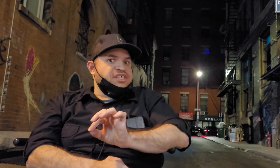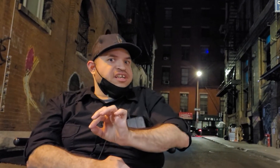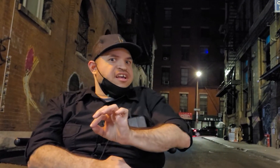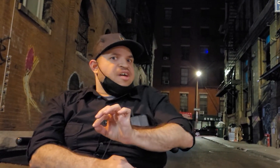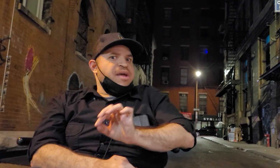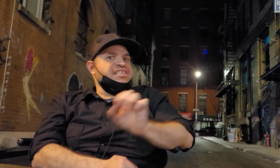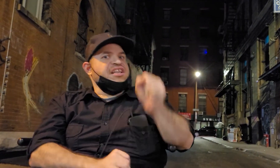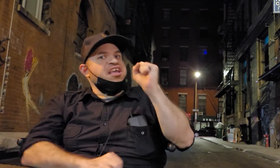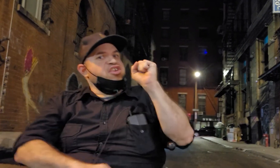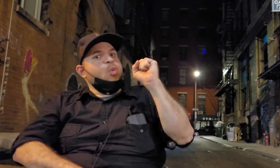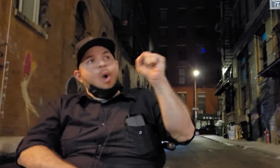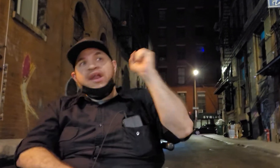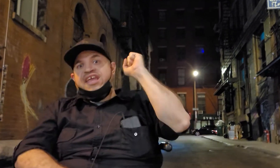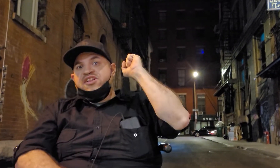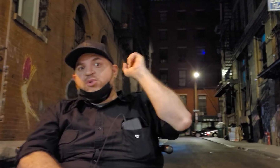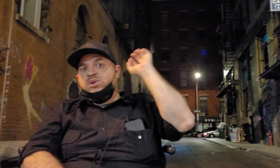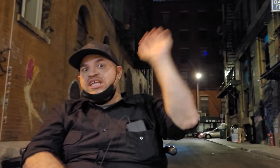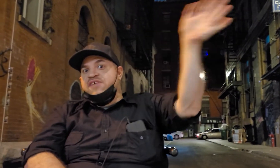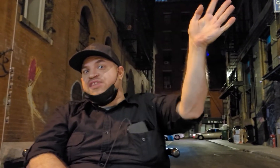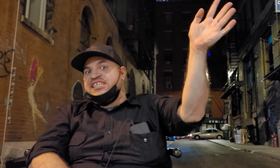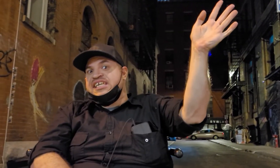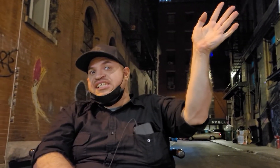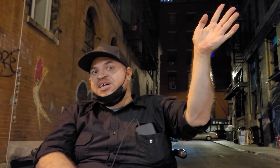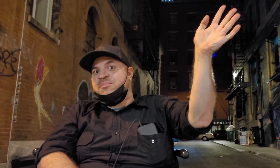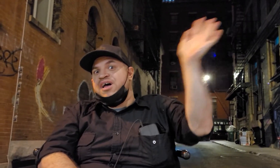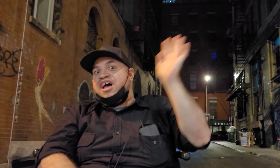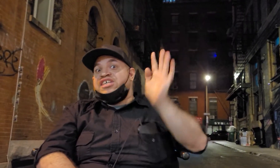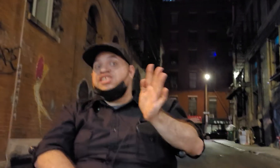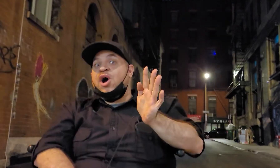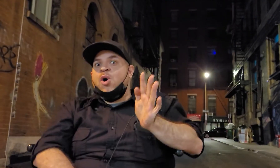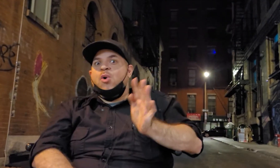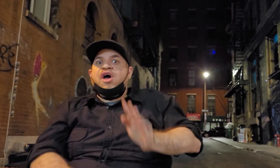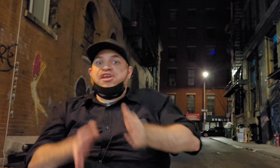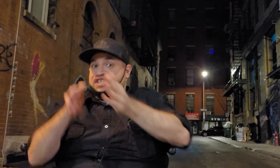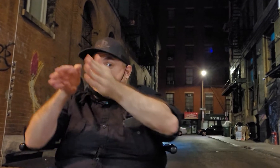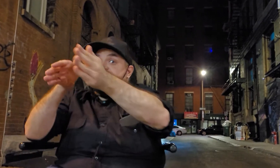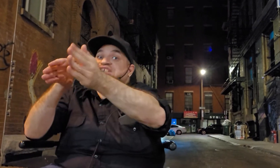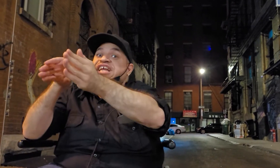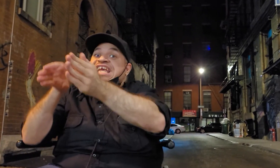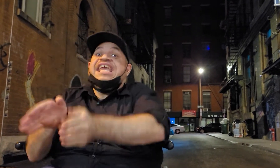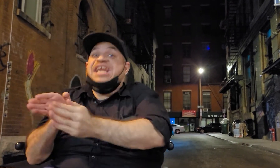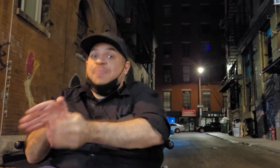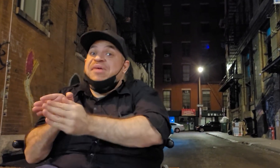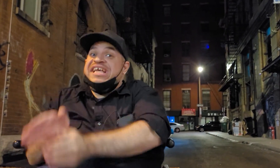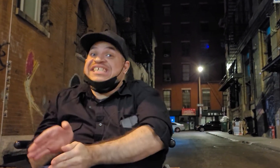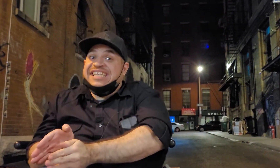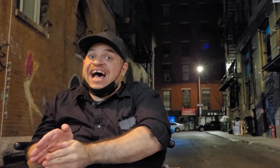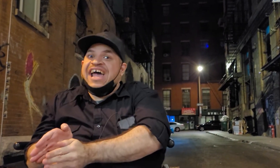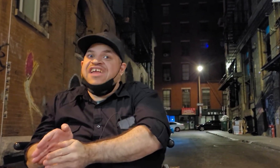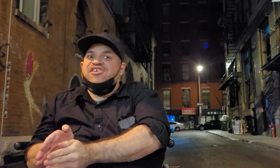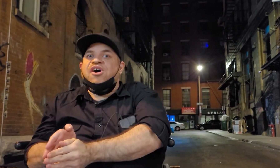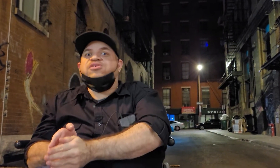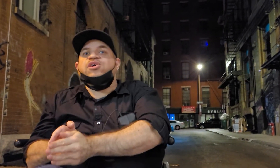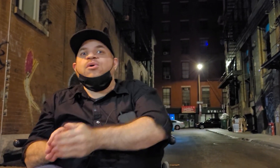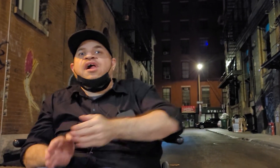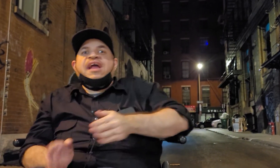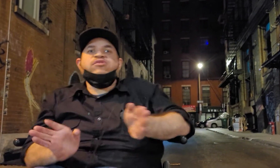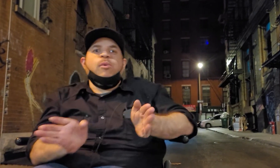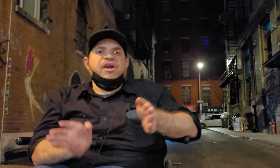basically you want heat to leave the system so your shit doesn't heat up inside you know so that's why we're hearing